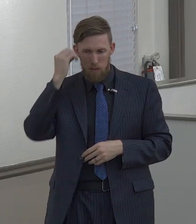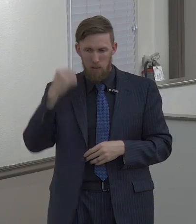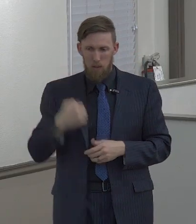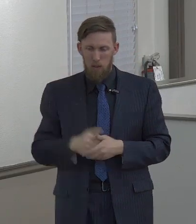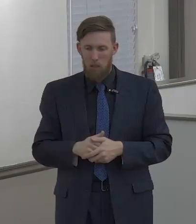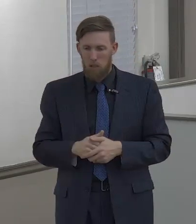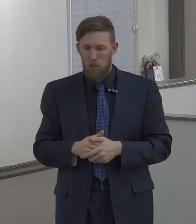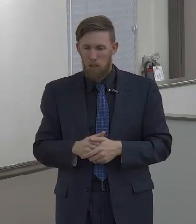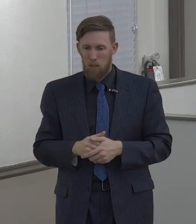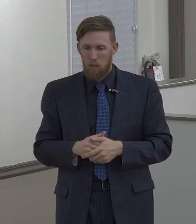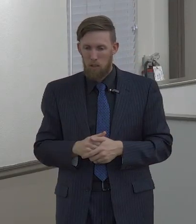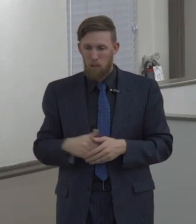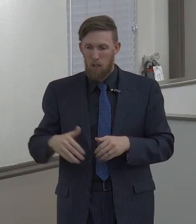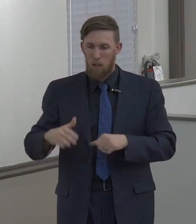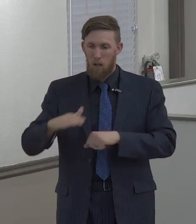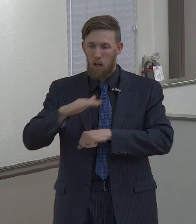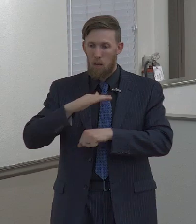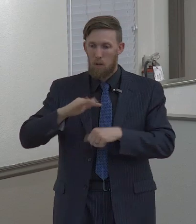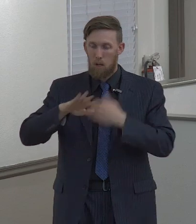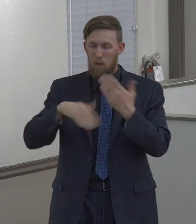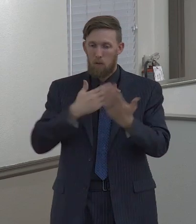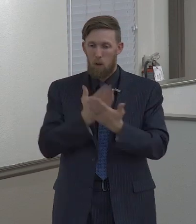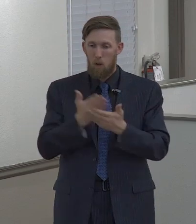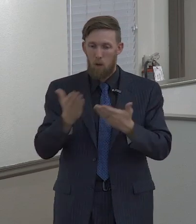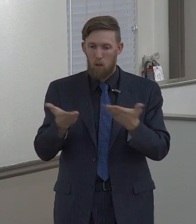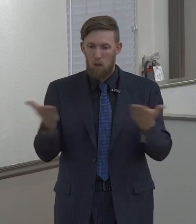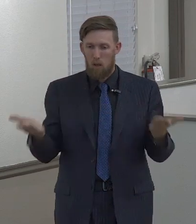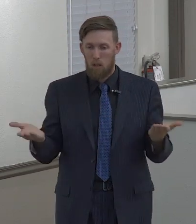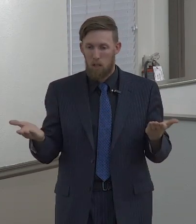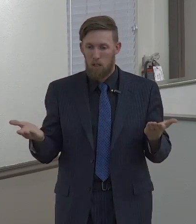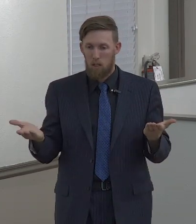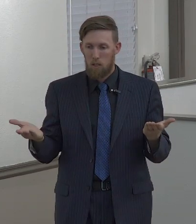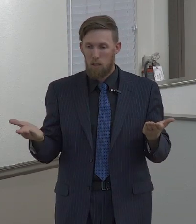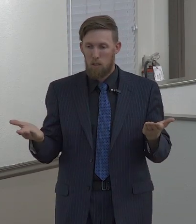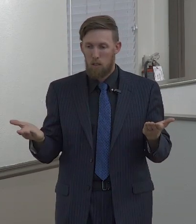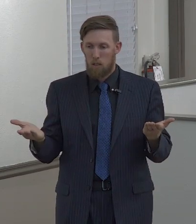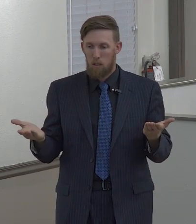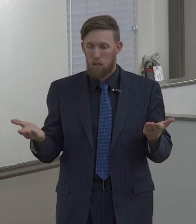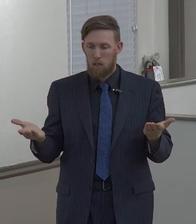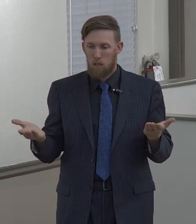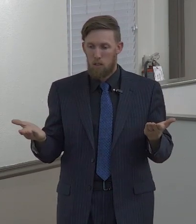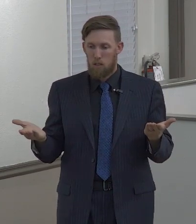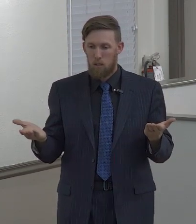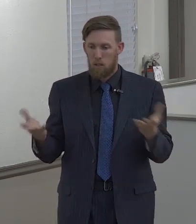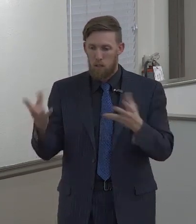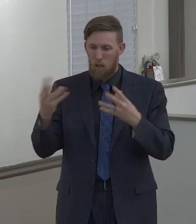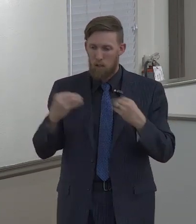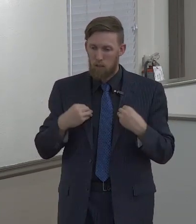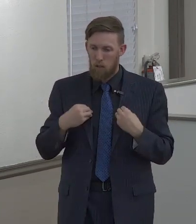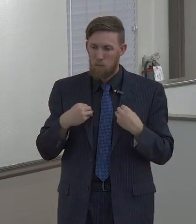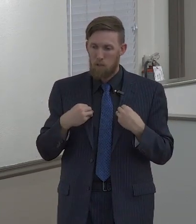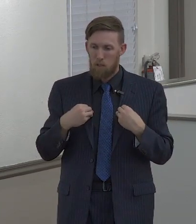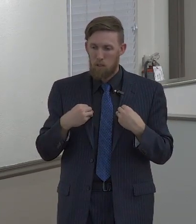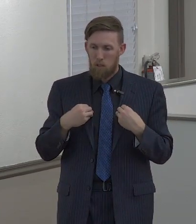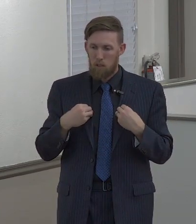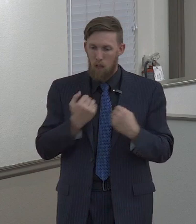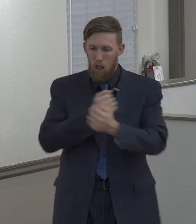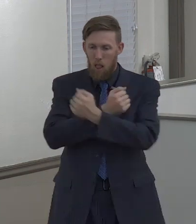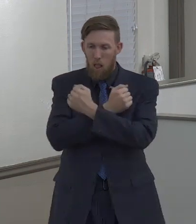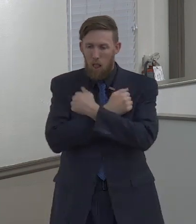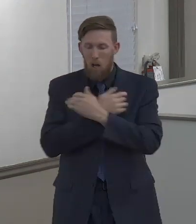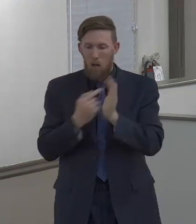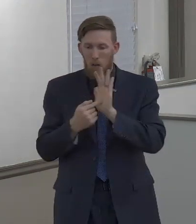So we put on all these other things, but above or and above all these things put on charity,